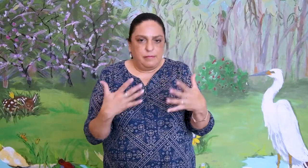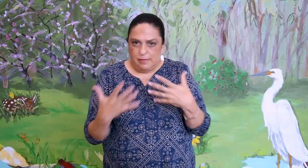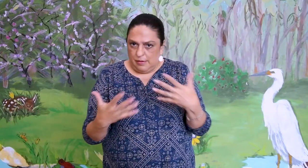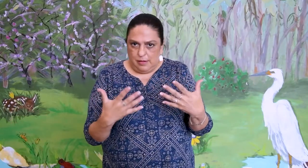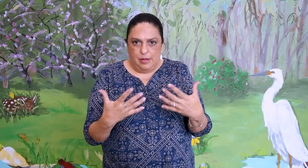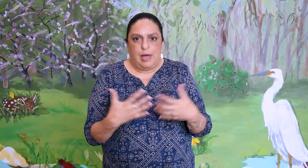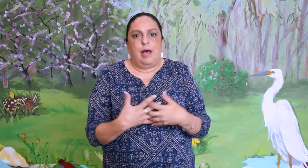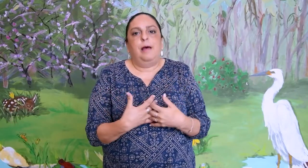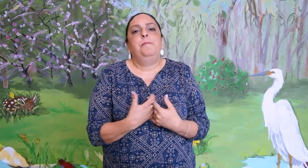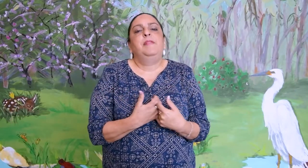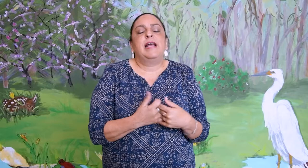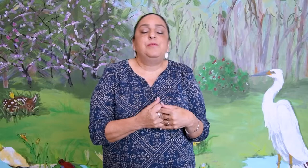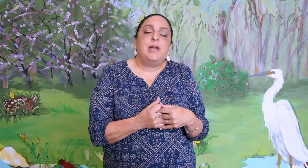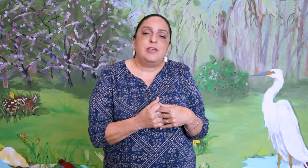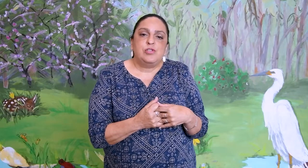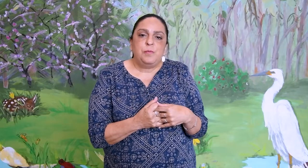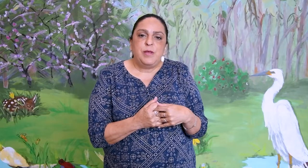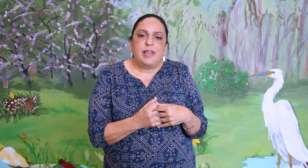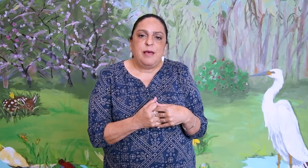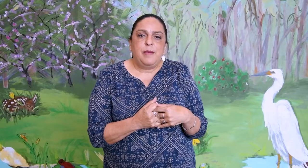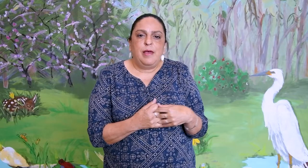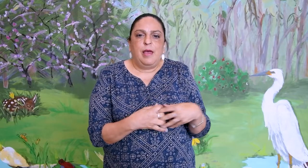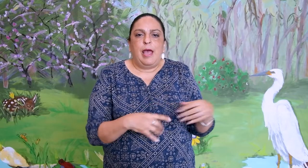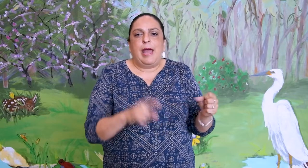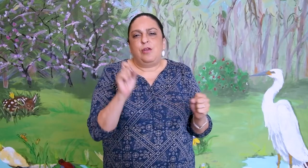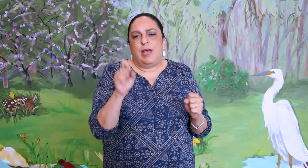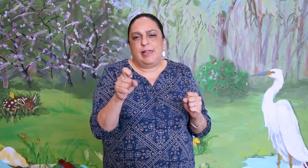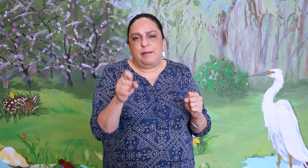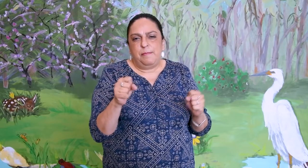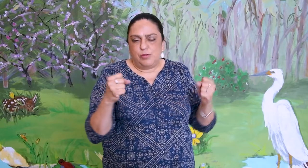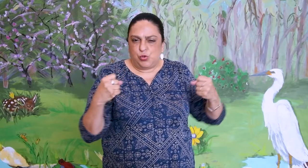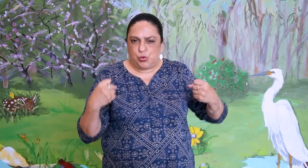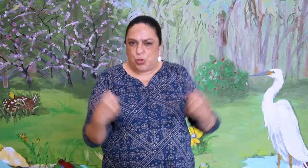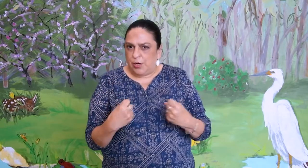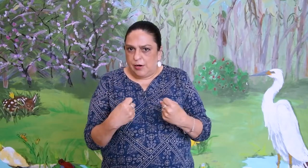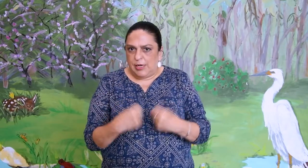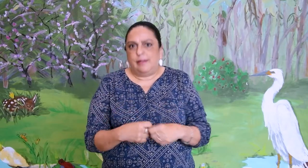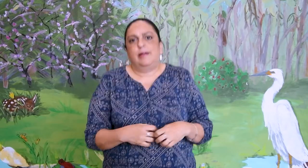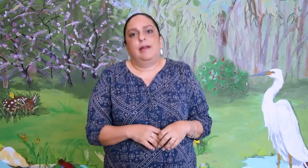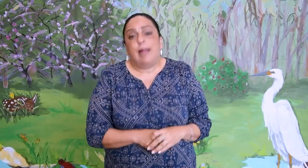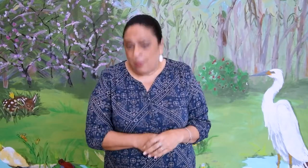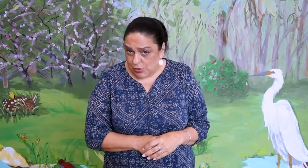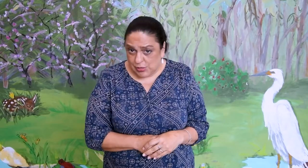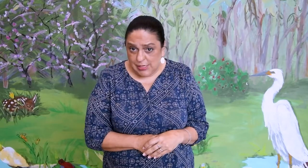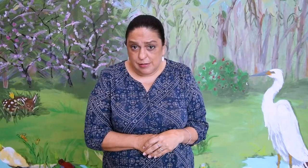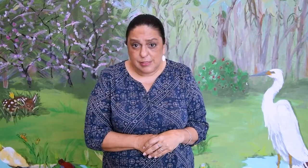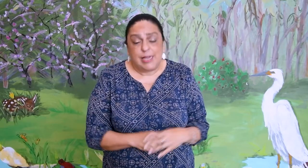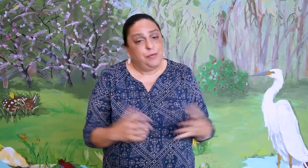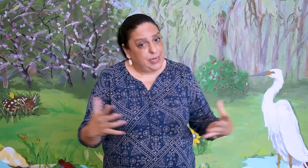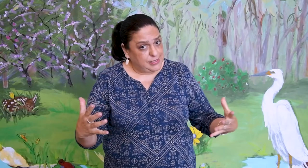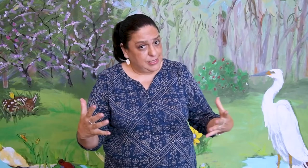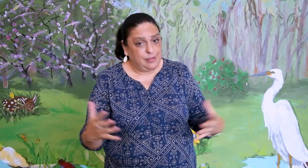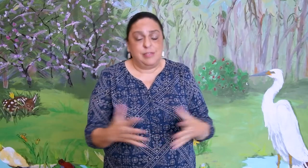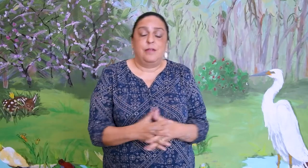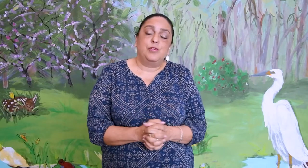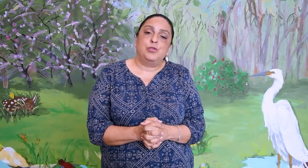nice relationship with them and you get them stronger in their language skills, in reading skills in the future.